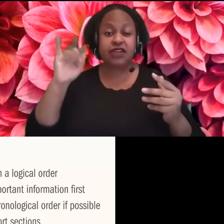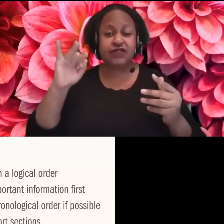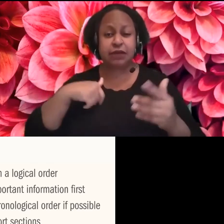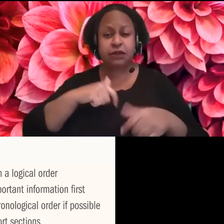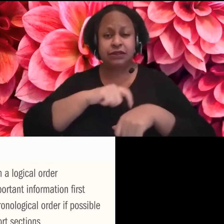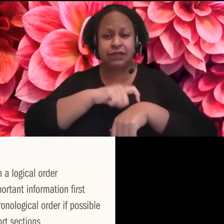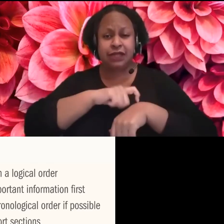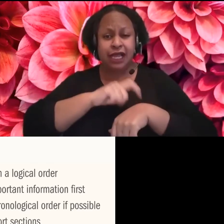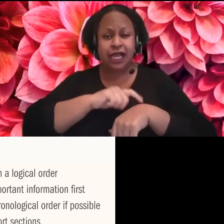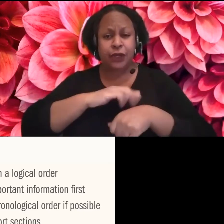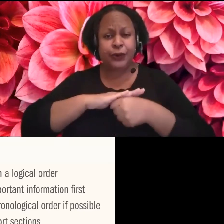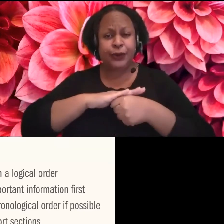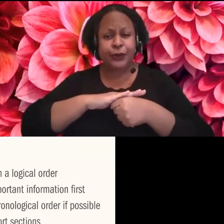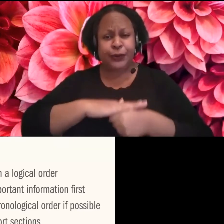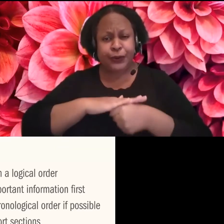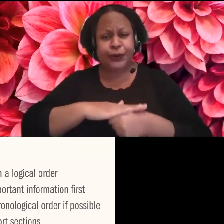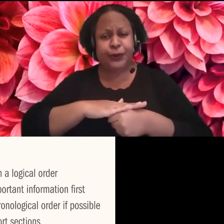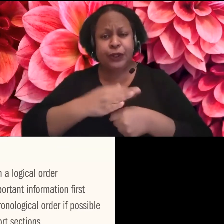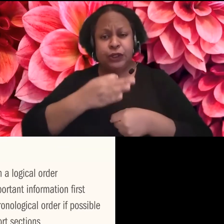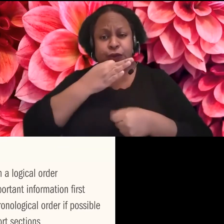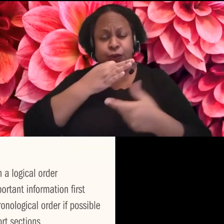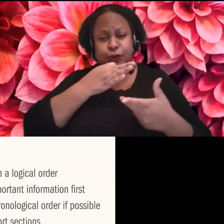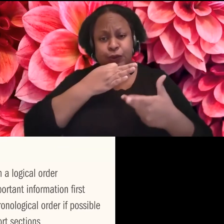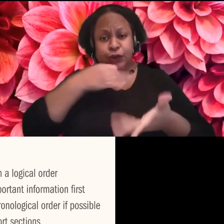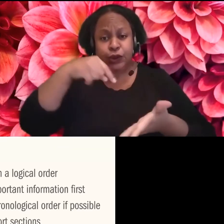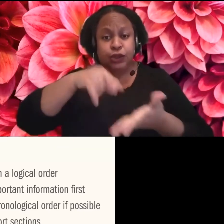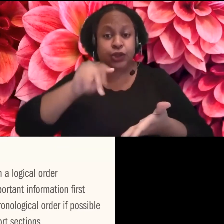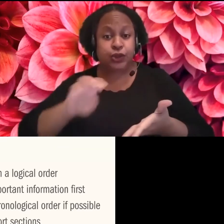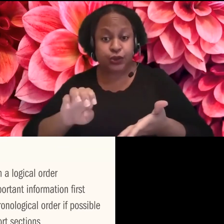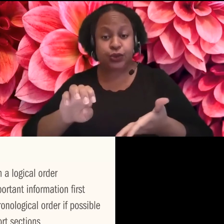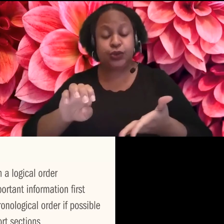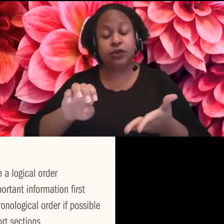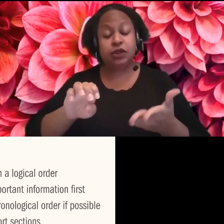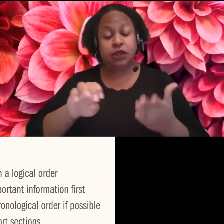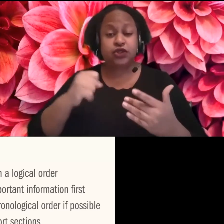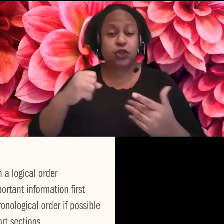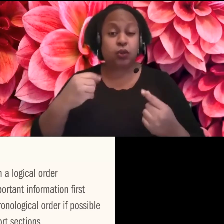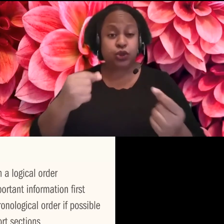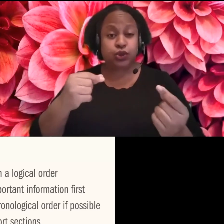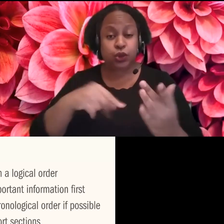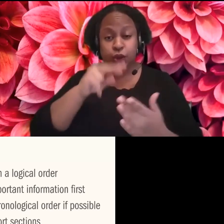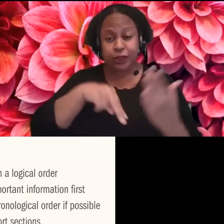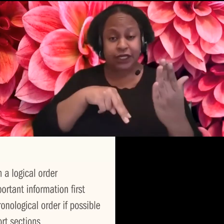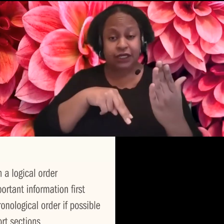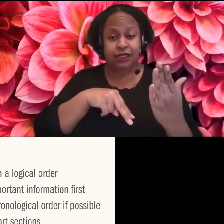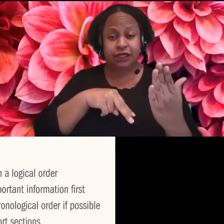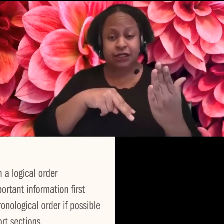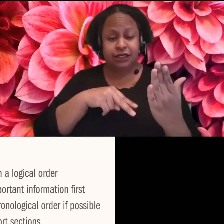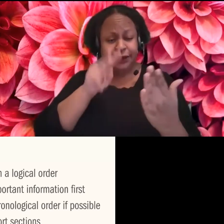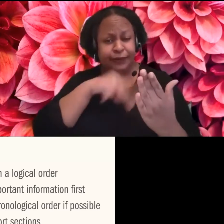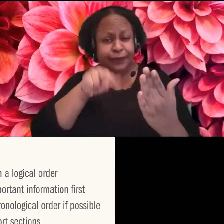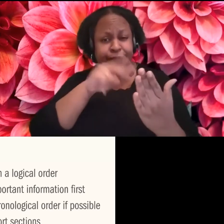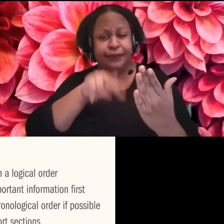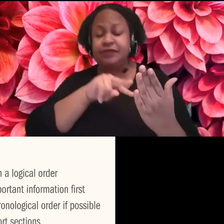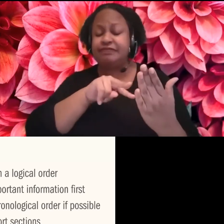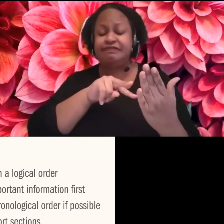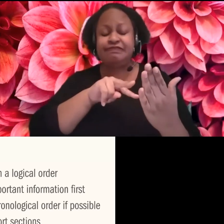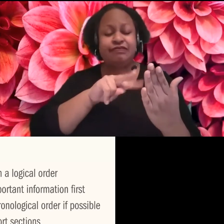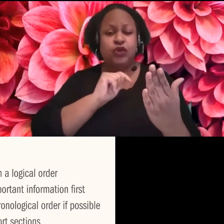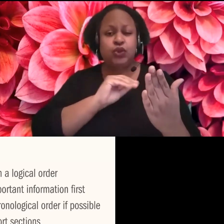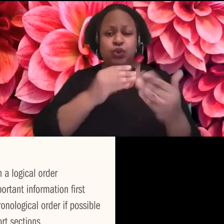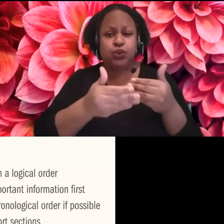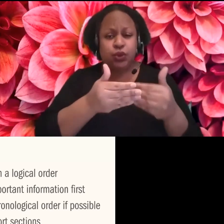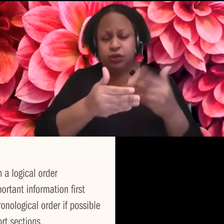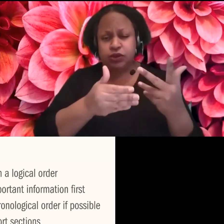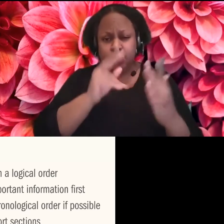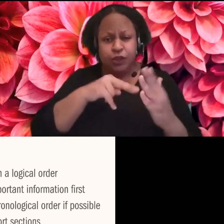else because you're too close to the text and you're too familiar with it. So either having a second set of eyes or ears or giving